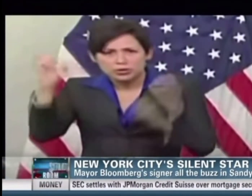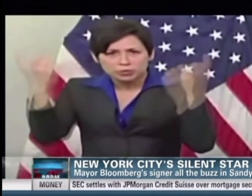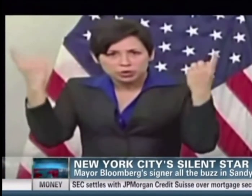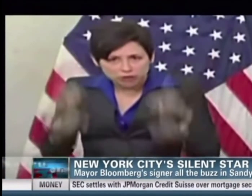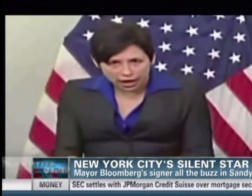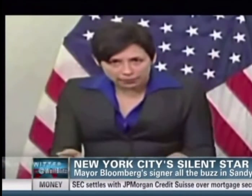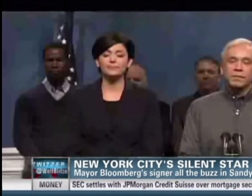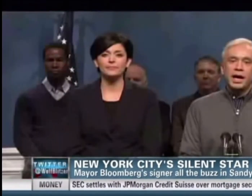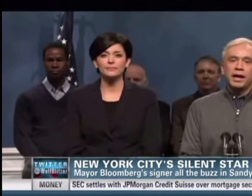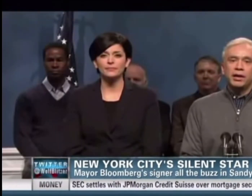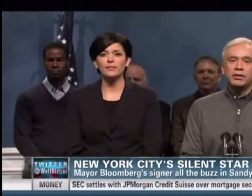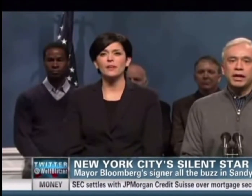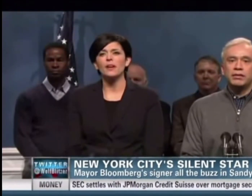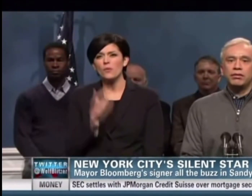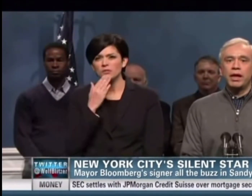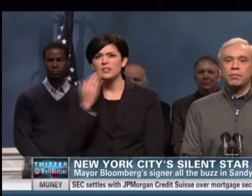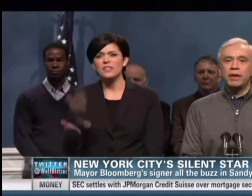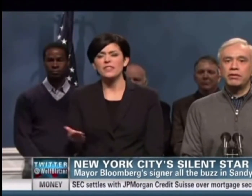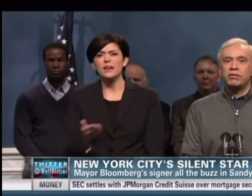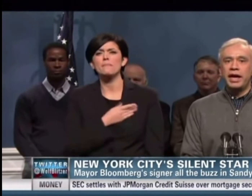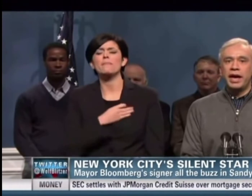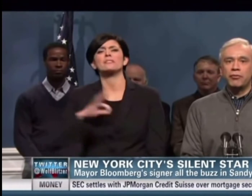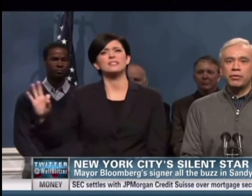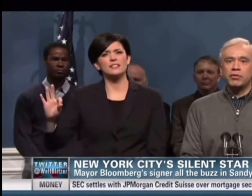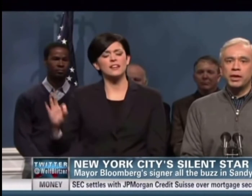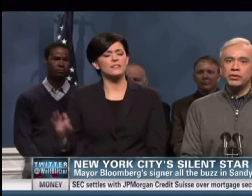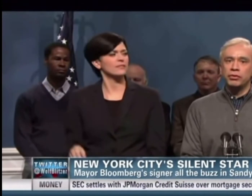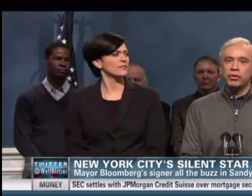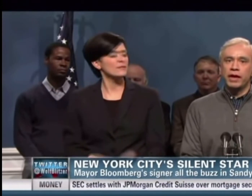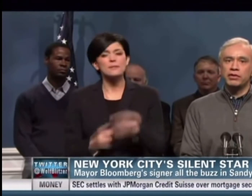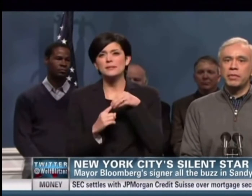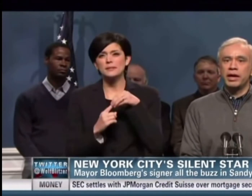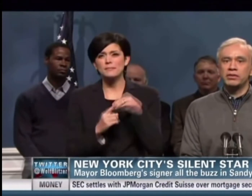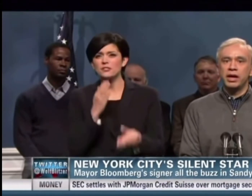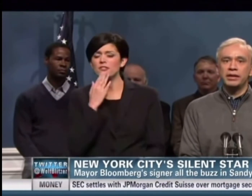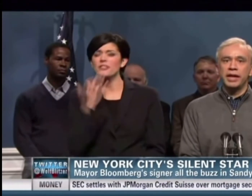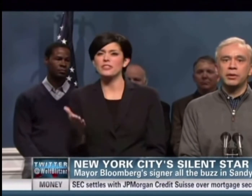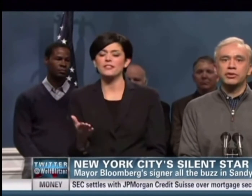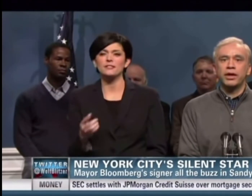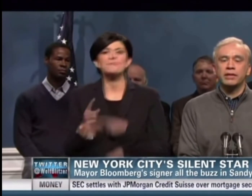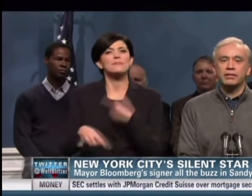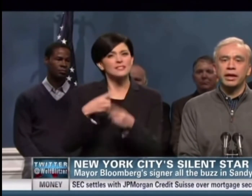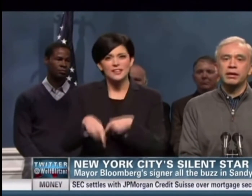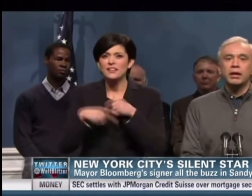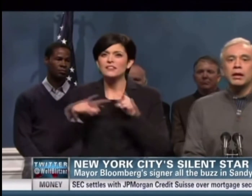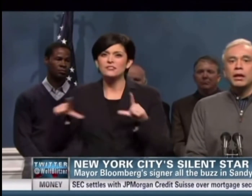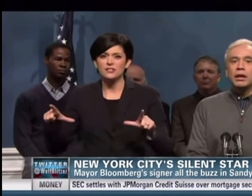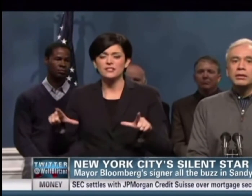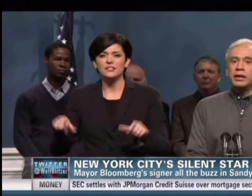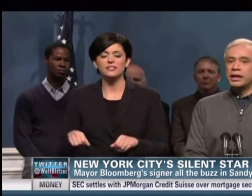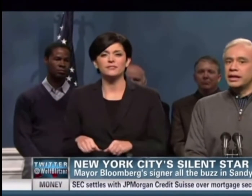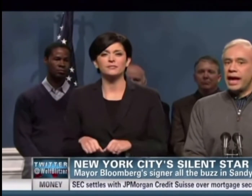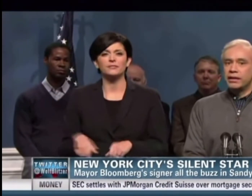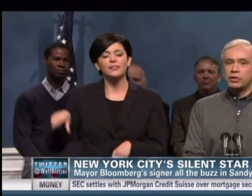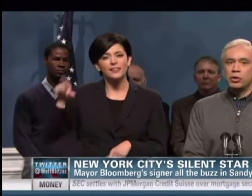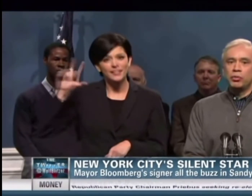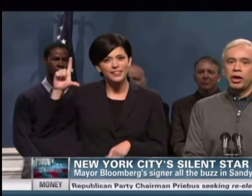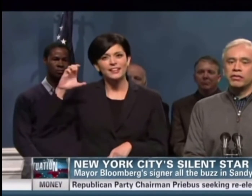And this on Saturday Night Live. With a special thanks to my sign language translator, Lydia Callas, who brought